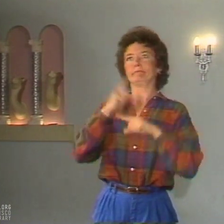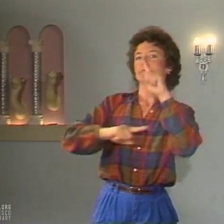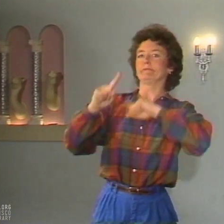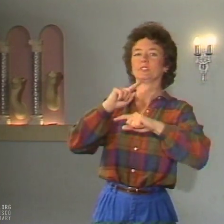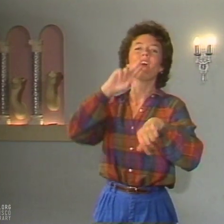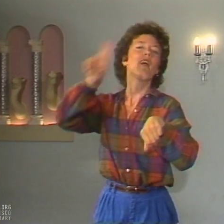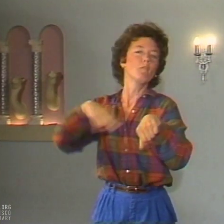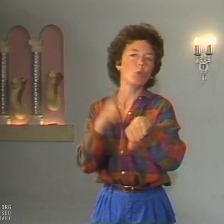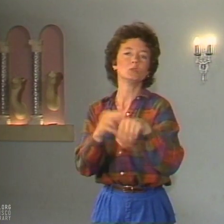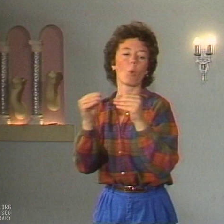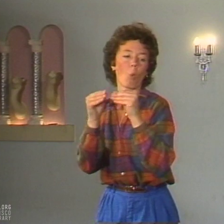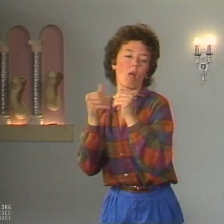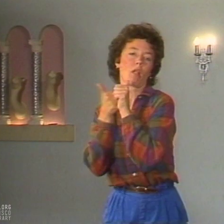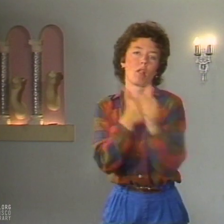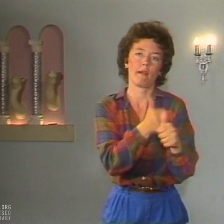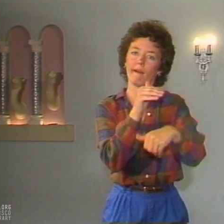by the syntax of English.